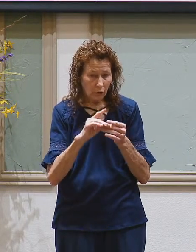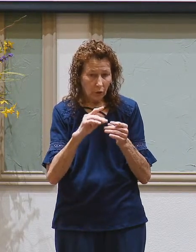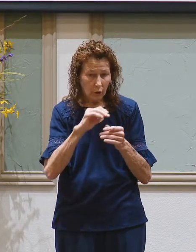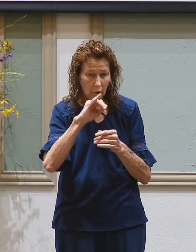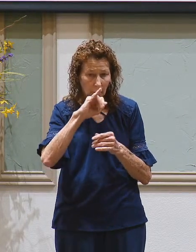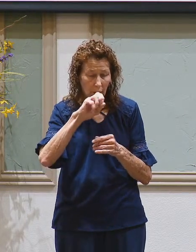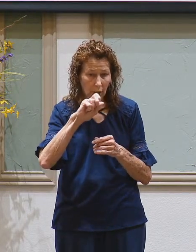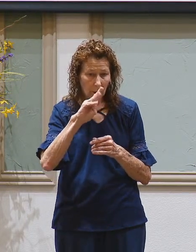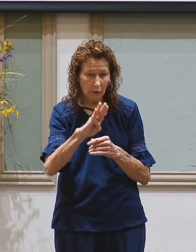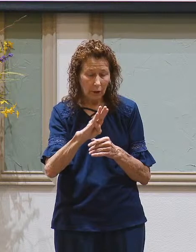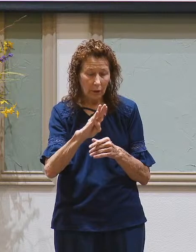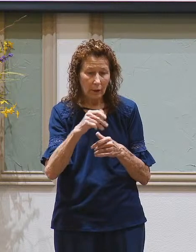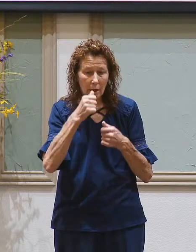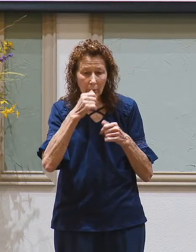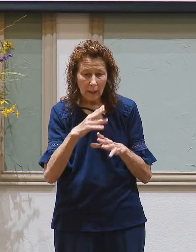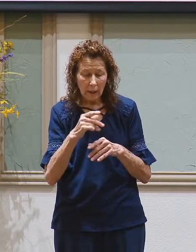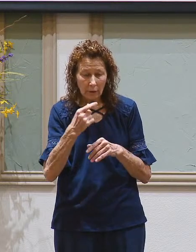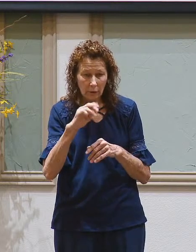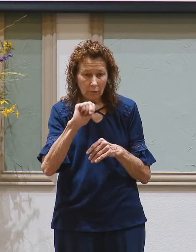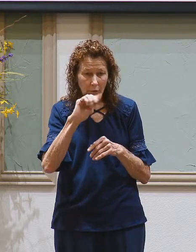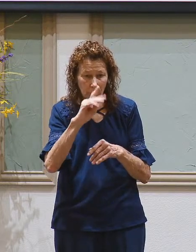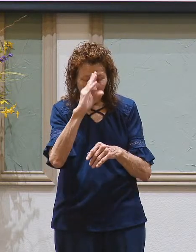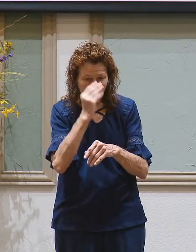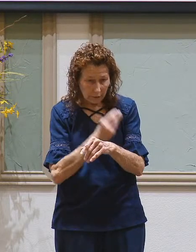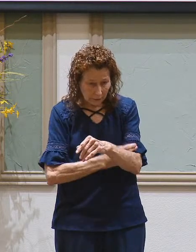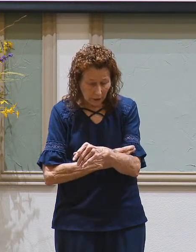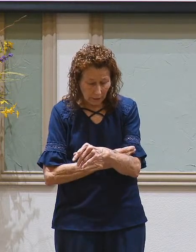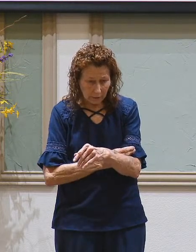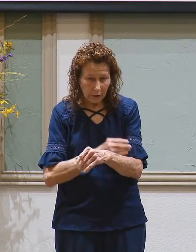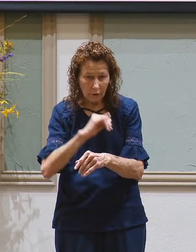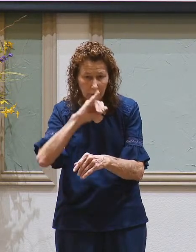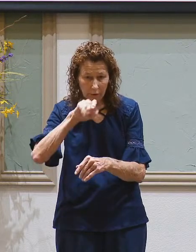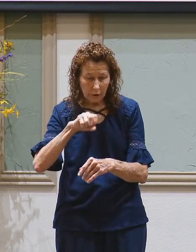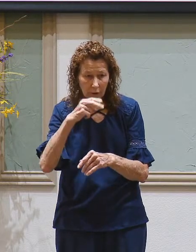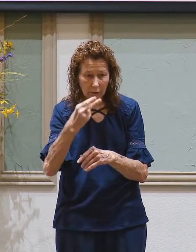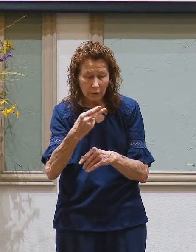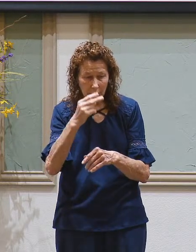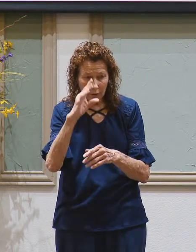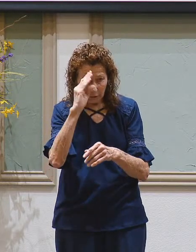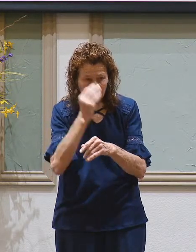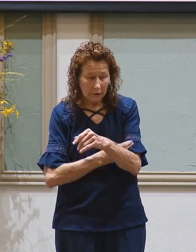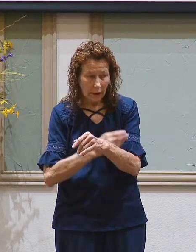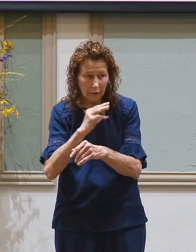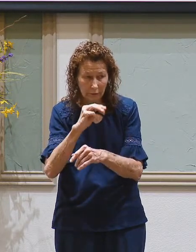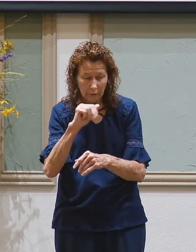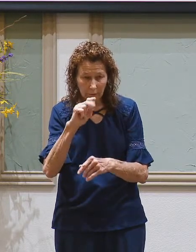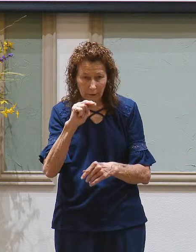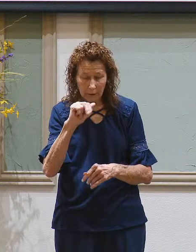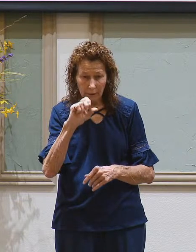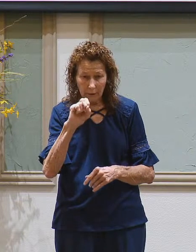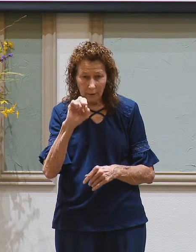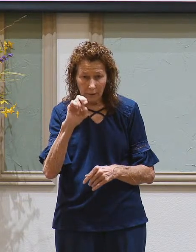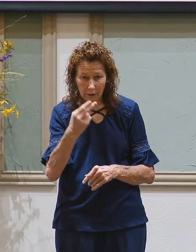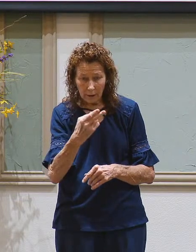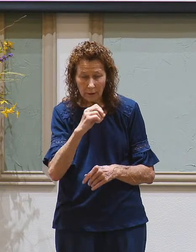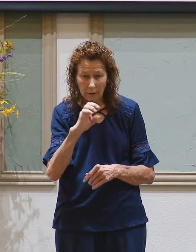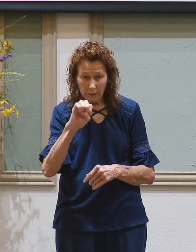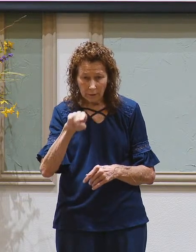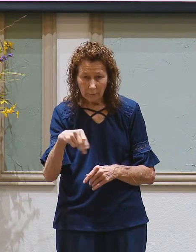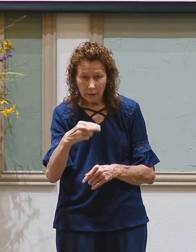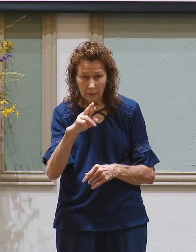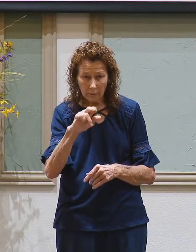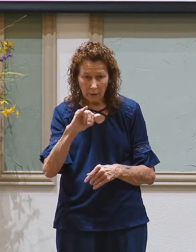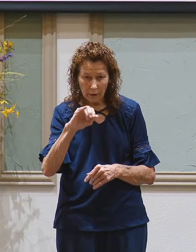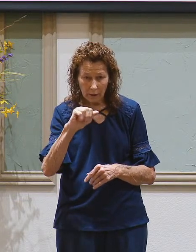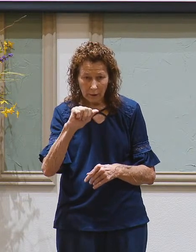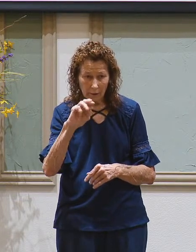blessing his grandboys, the sons of Joseph, Manasseh, and Ephraim. And one theme that kind